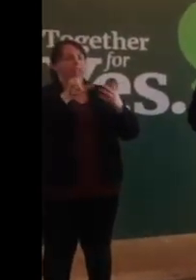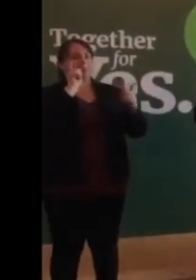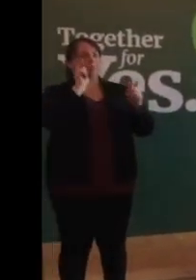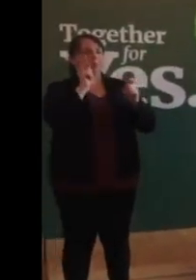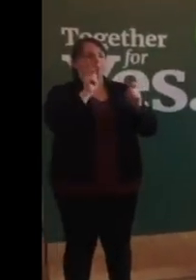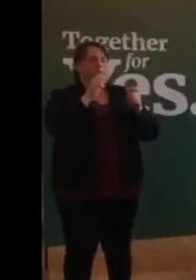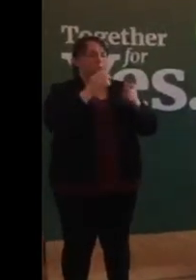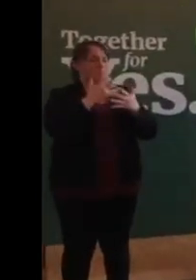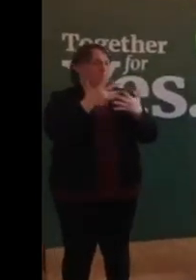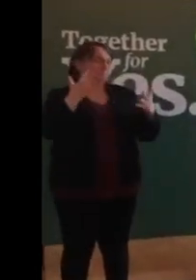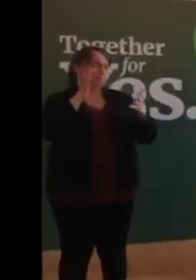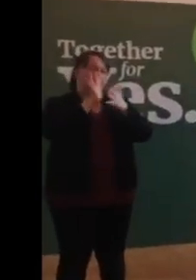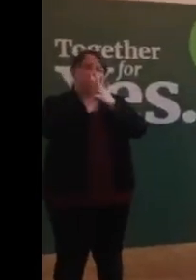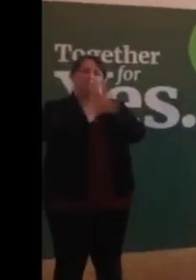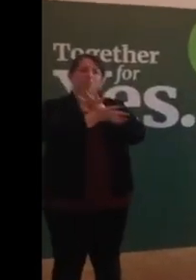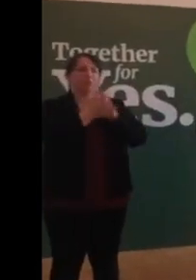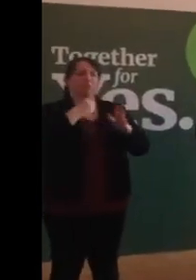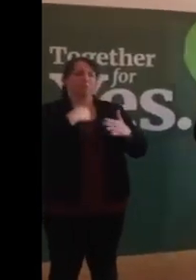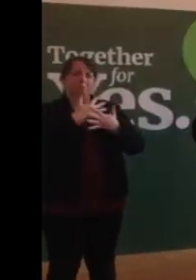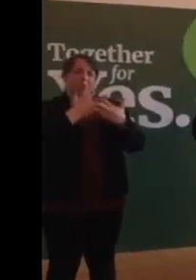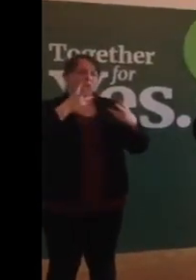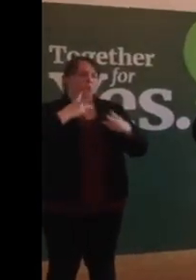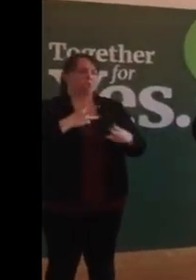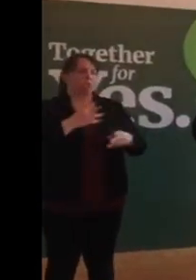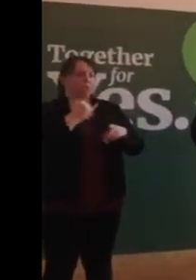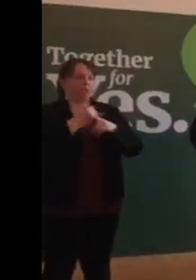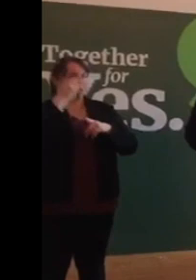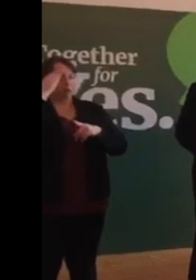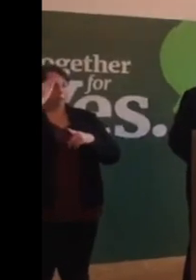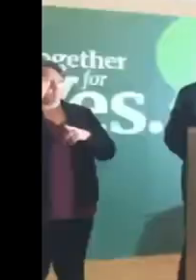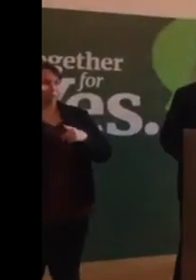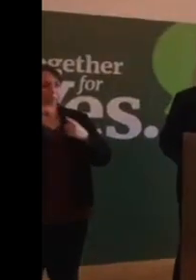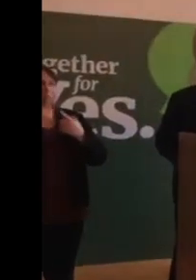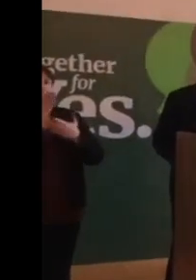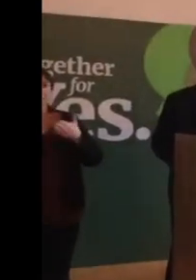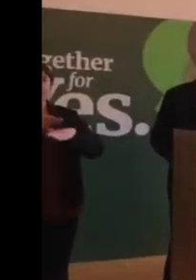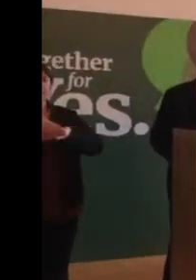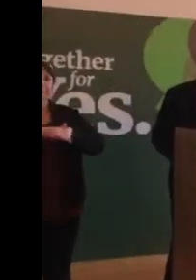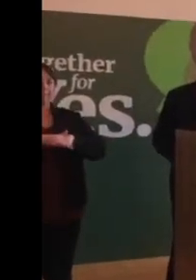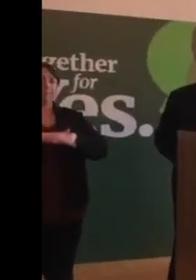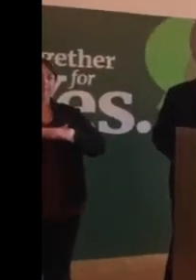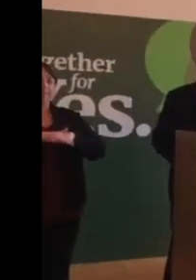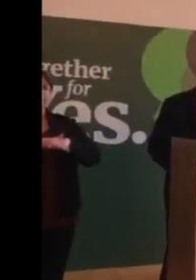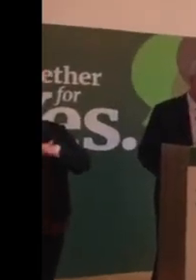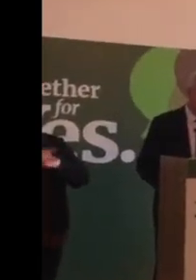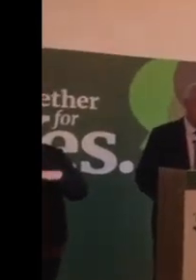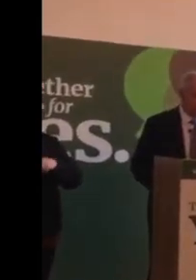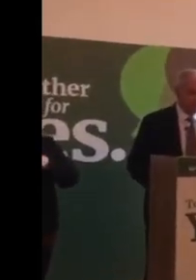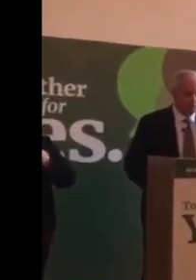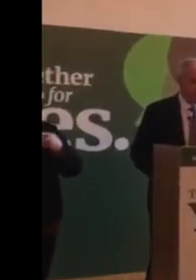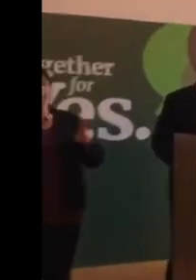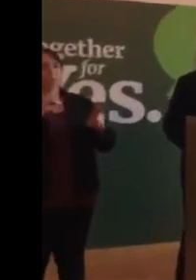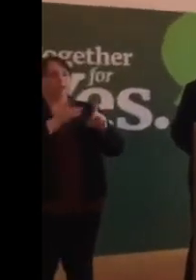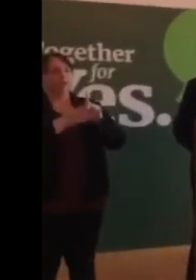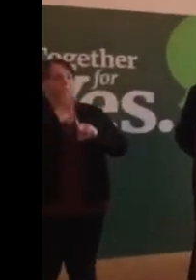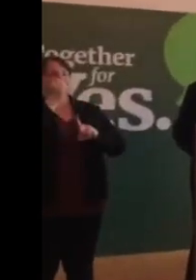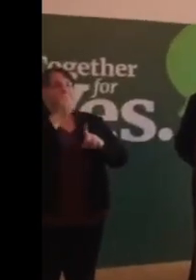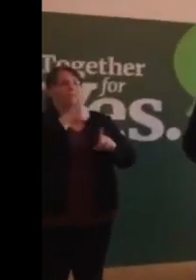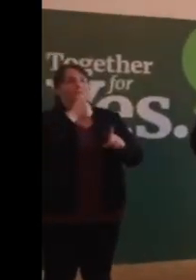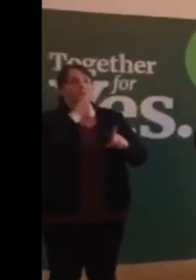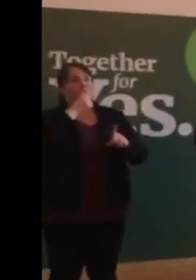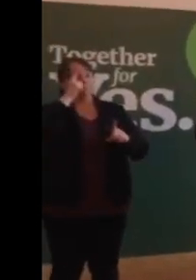harm to many women in Ireland, including death, a manifestly that has not achieved the original aim of its supporters,